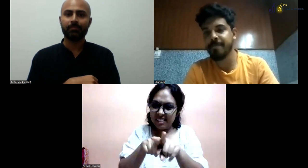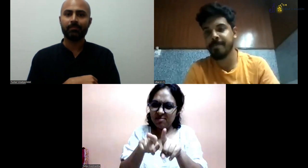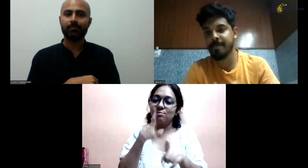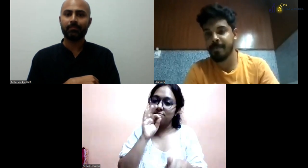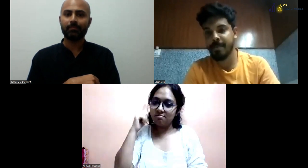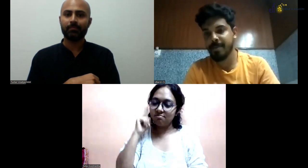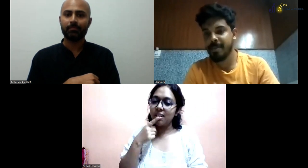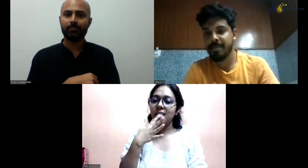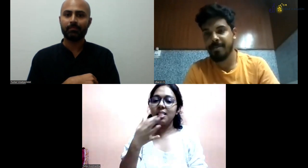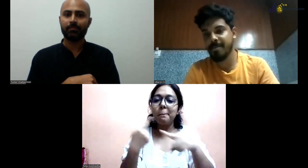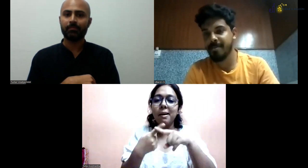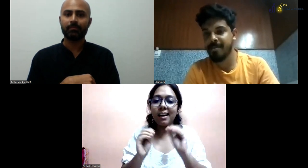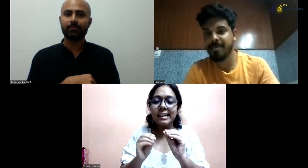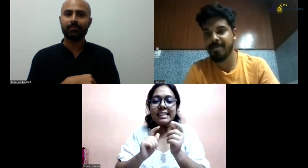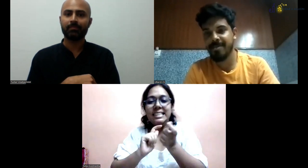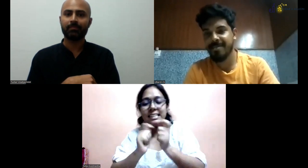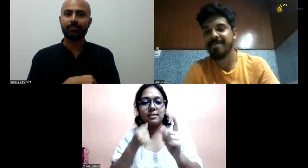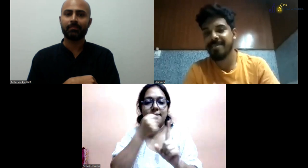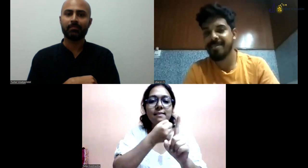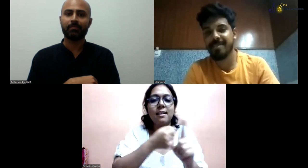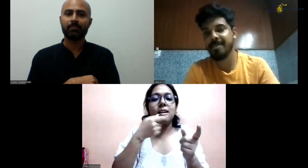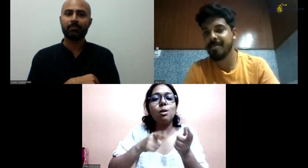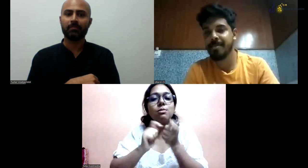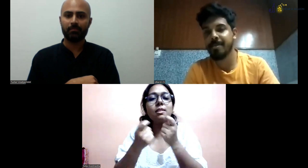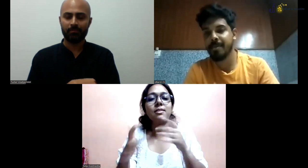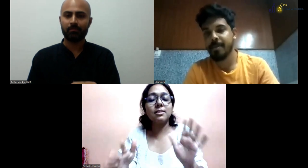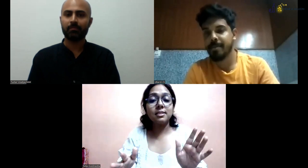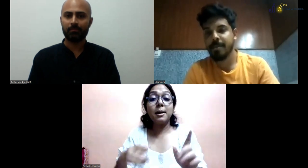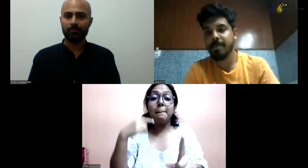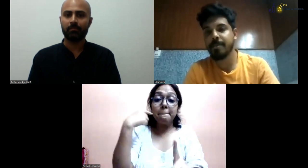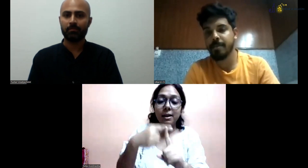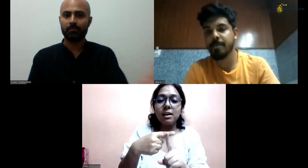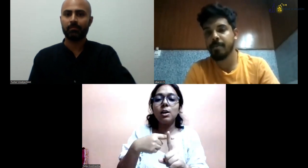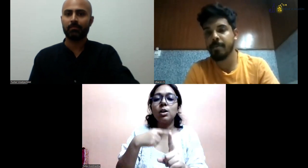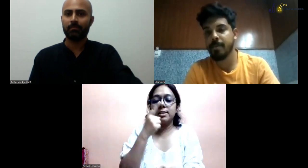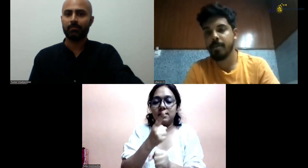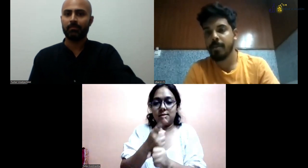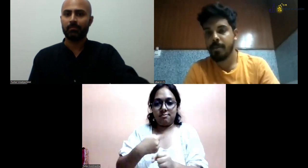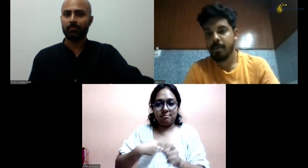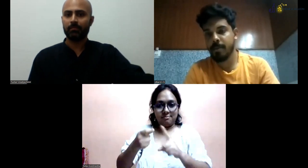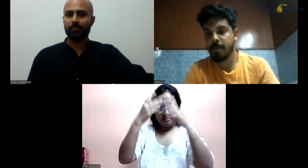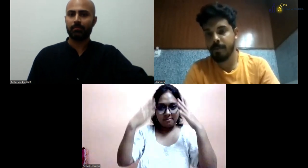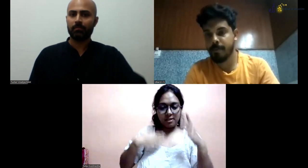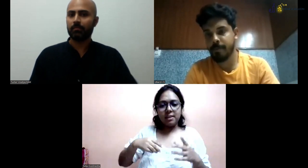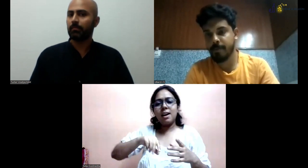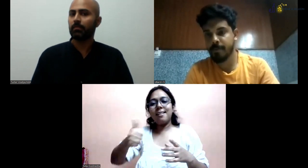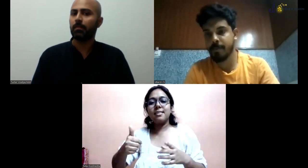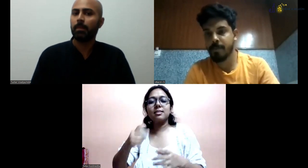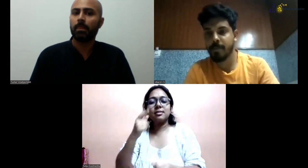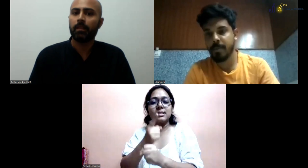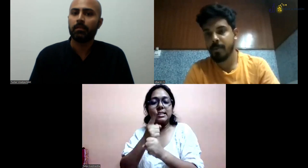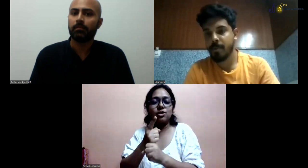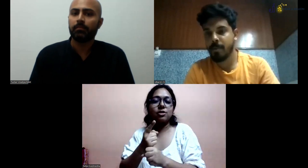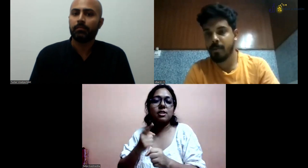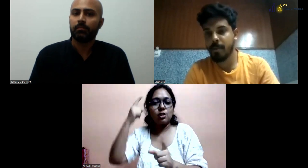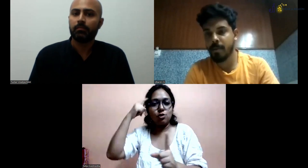have a right reason for it. But now the curriculum has changed. So we fought for it and it got changed now.